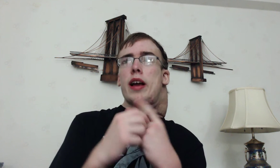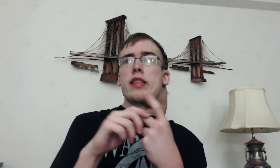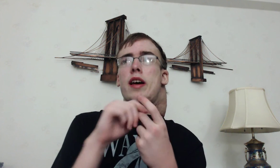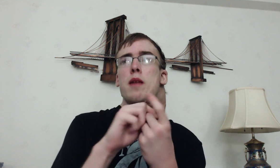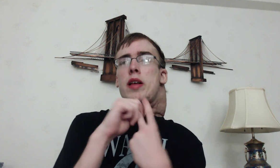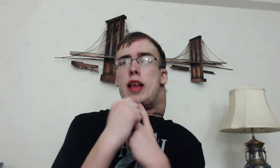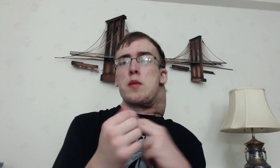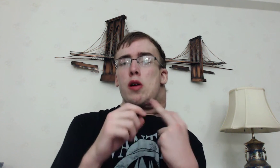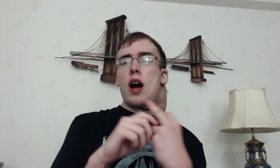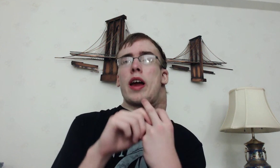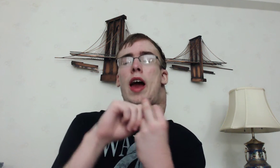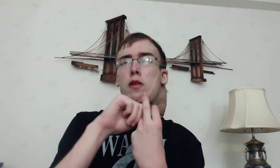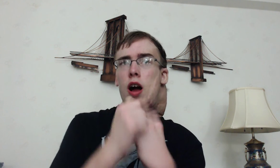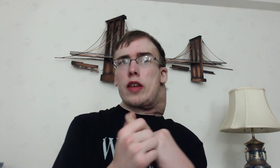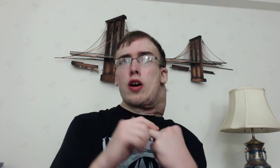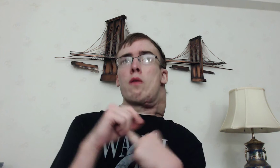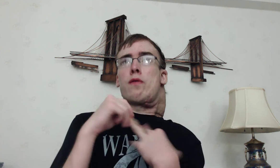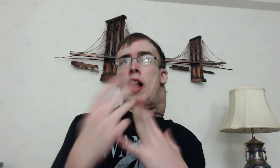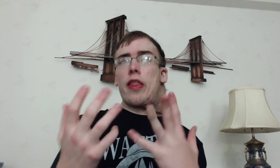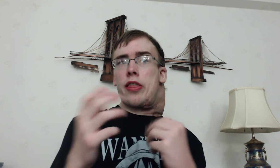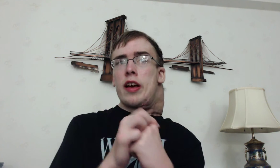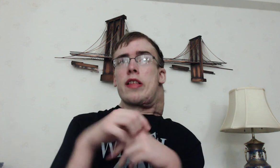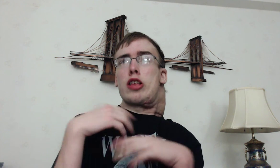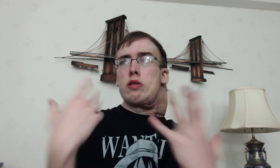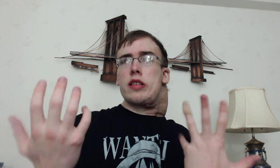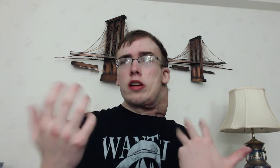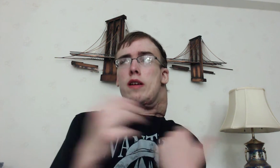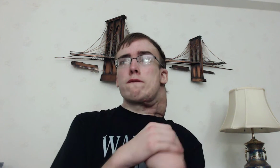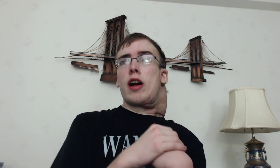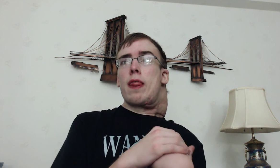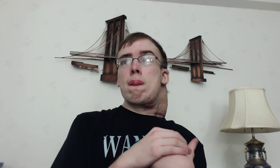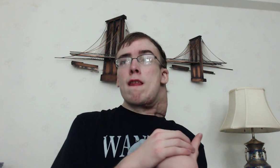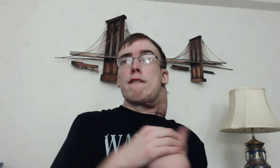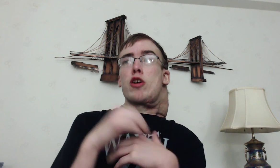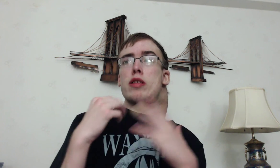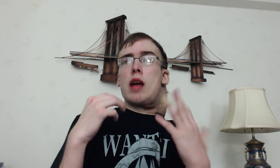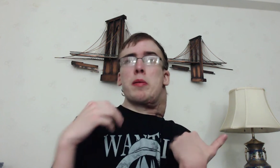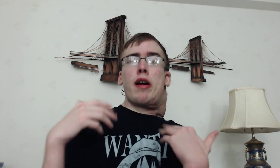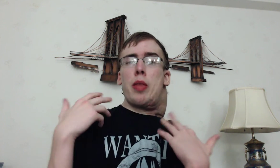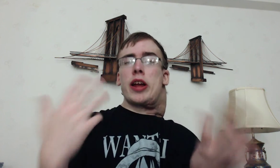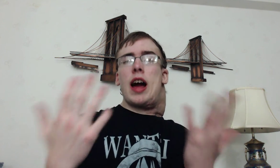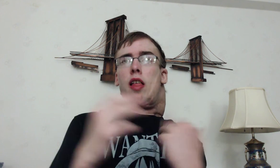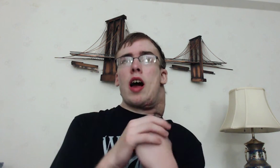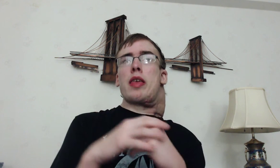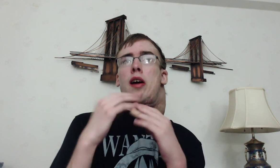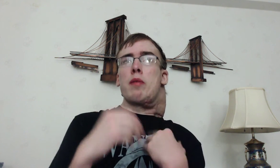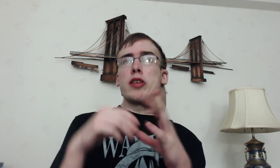and the samurai and Rizo friends They do consider them friends So it's not even about helping an ally It's about helping their